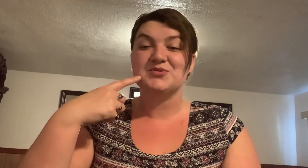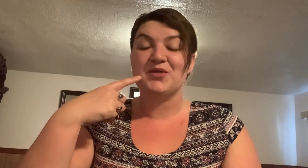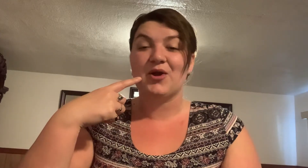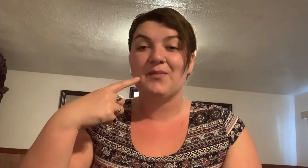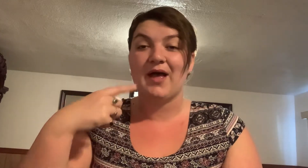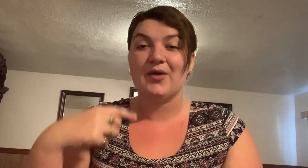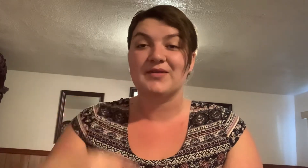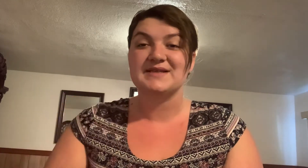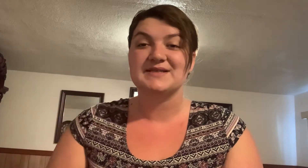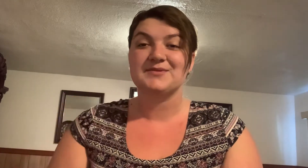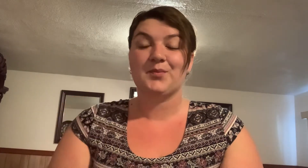with our mouths.